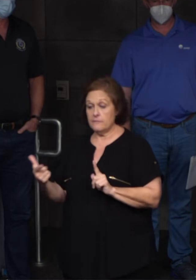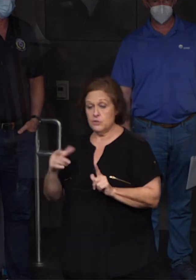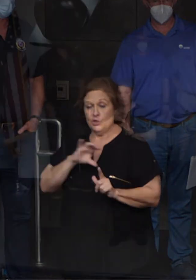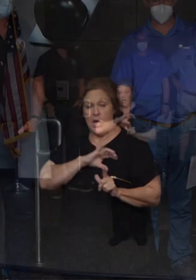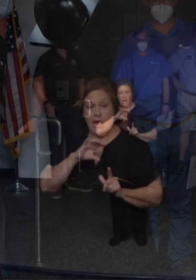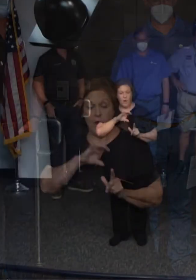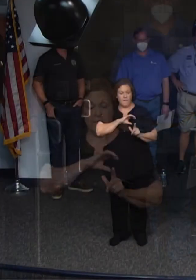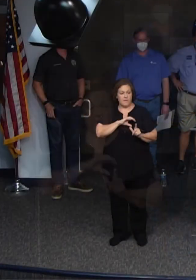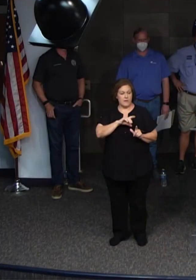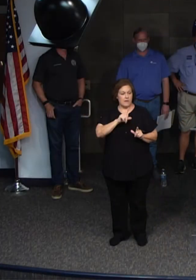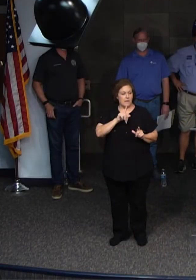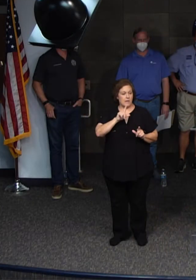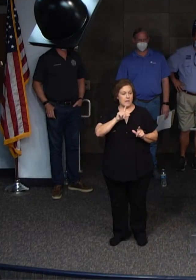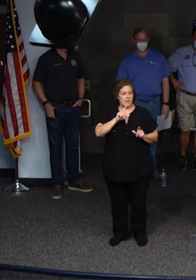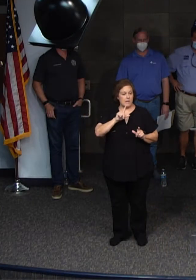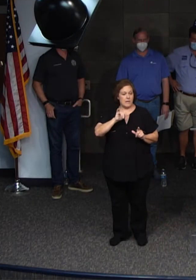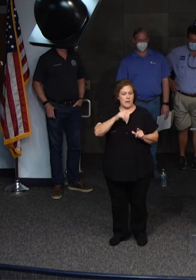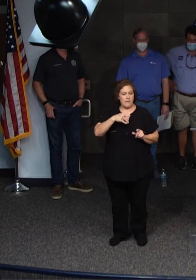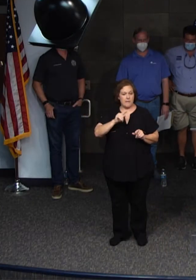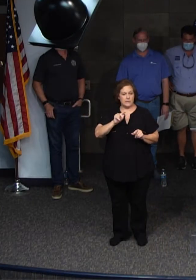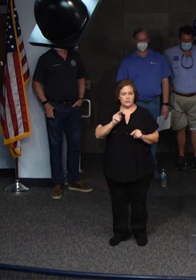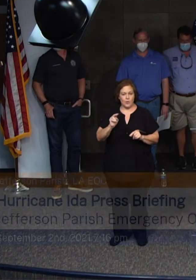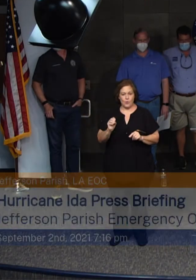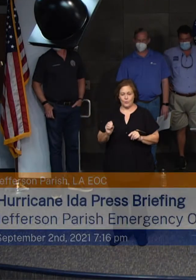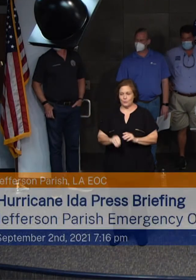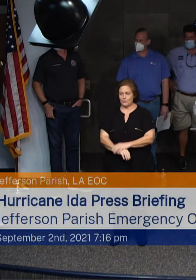Sheriff of Jefferson Parish, Sheriff Joseph Lupinto.